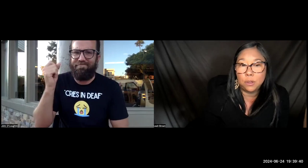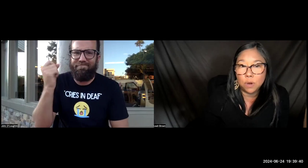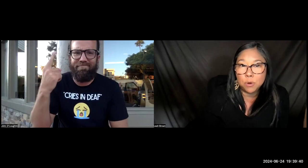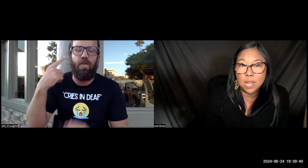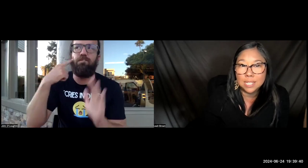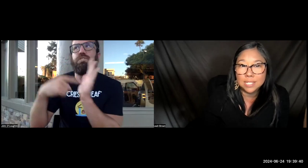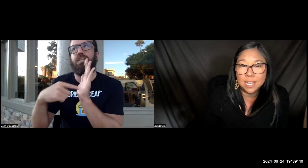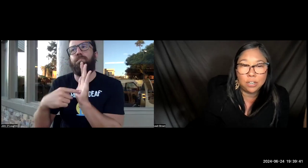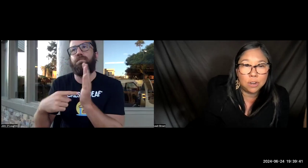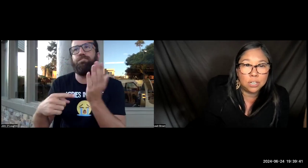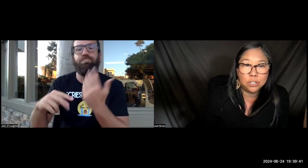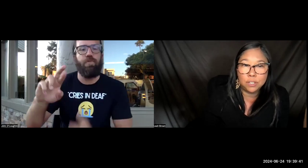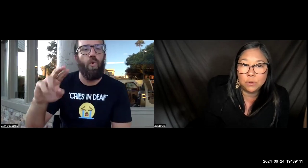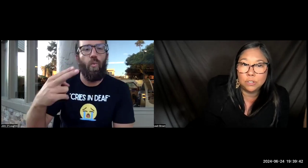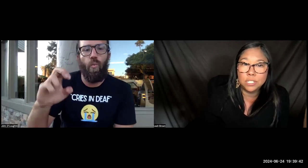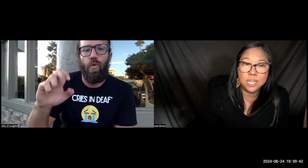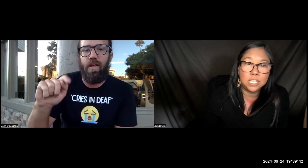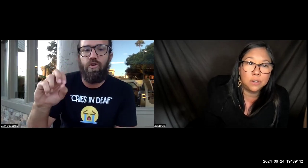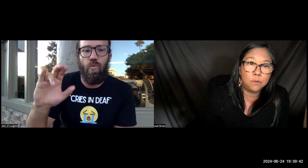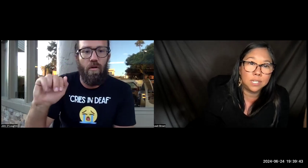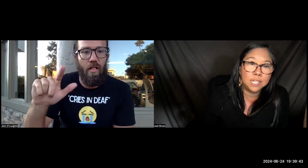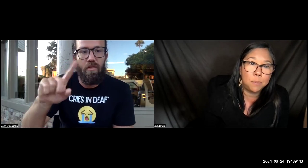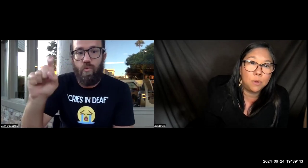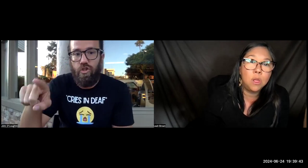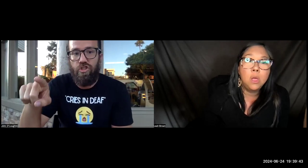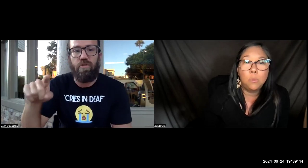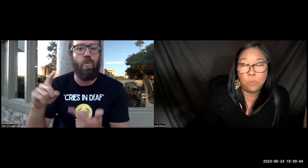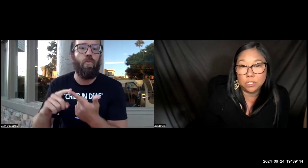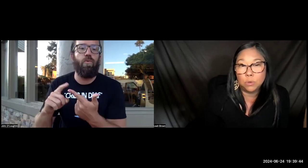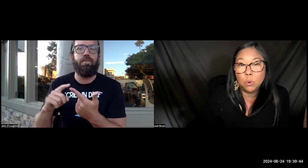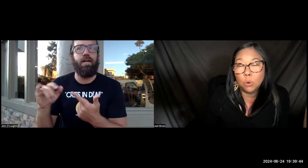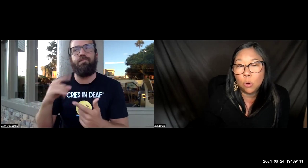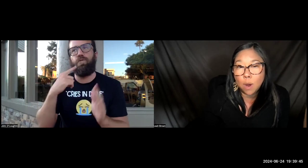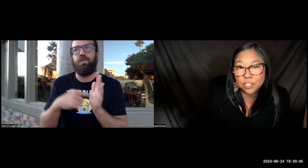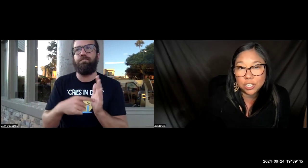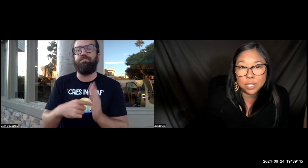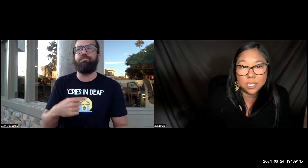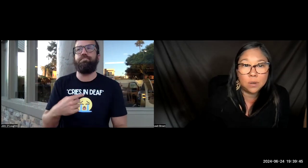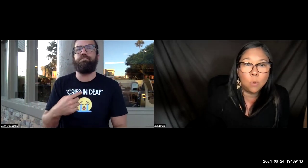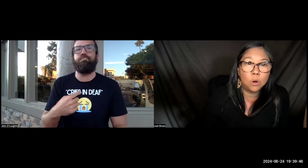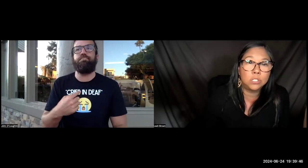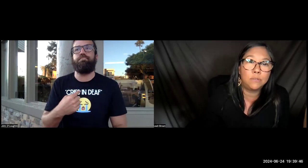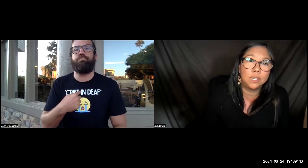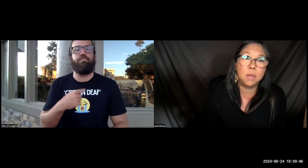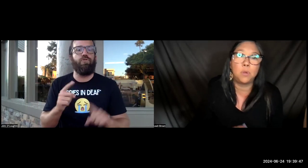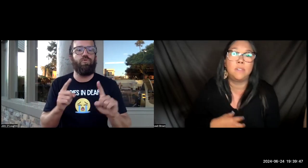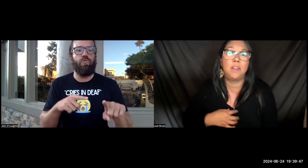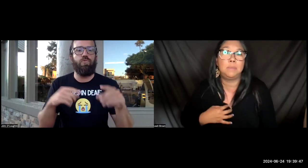the grammar lesson and you're not sure that you understand it. So for example, there's a rhetorical question or, so for example, if I'm